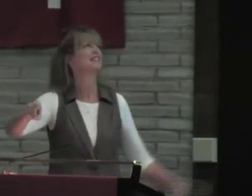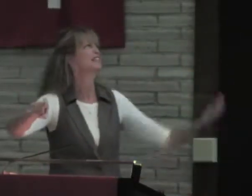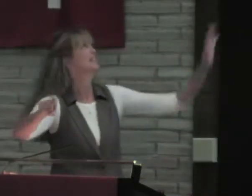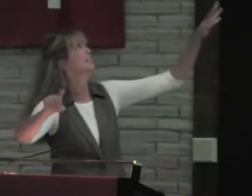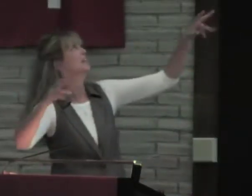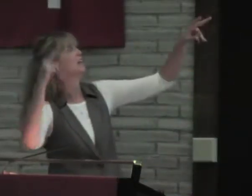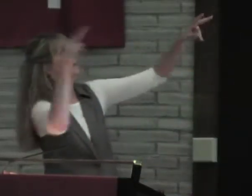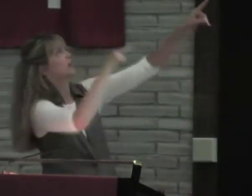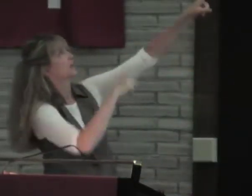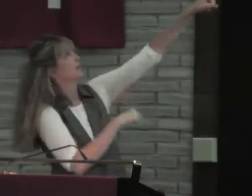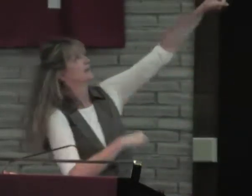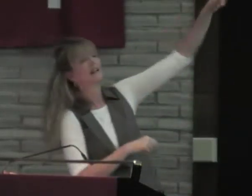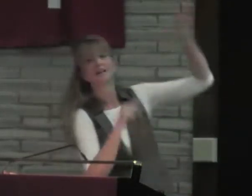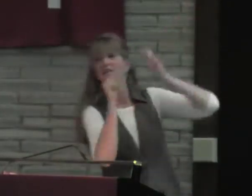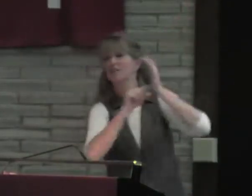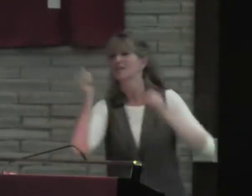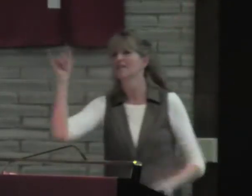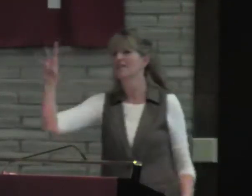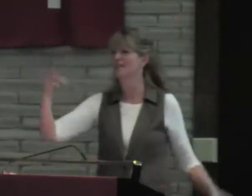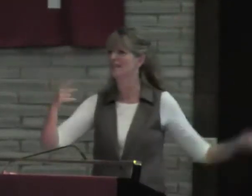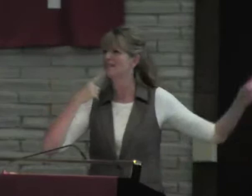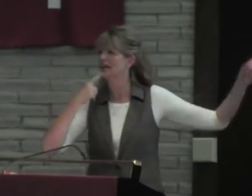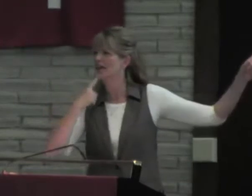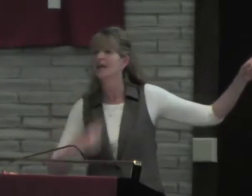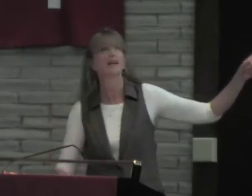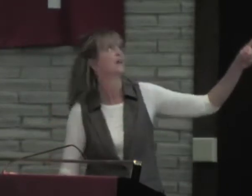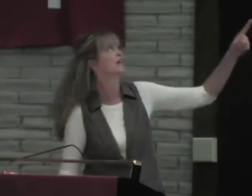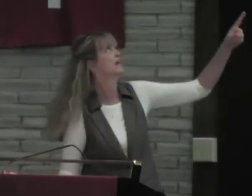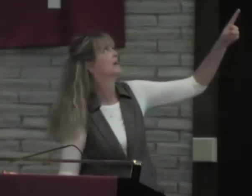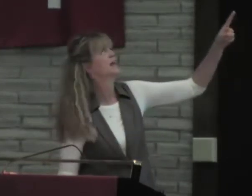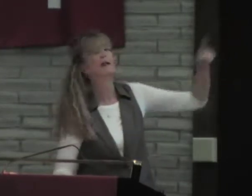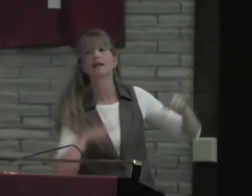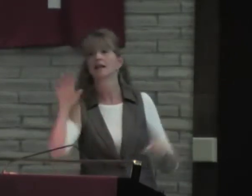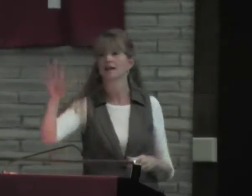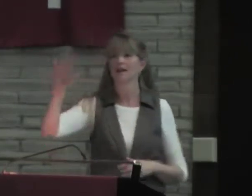Okay. So go ahead and look. Verse 17, what it says.